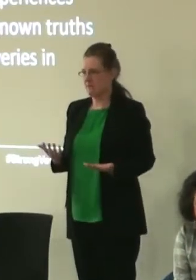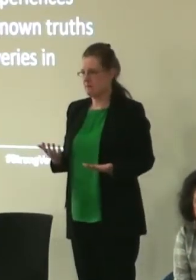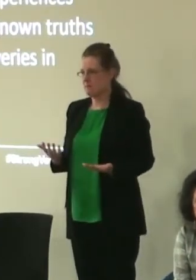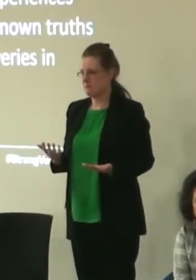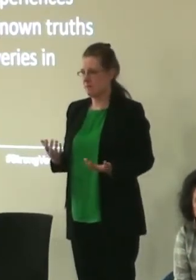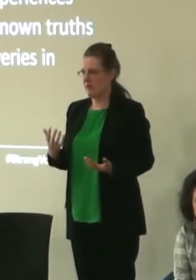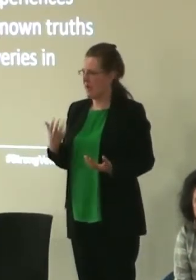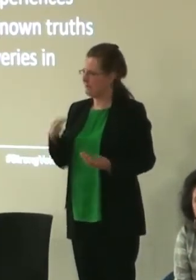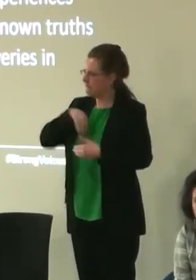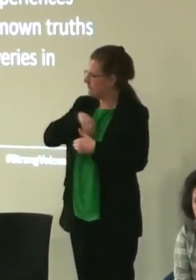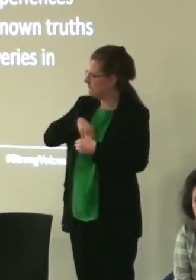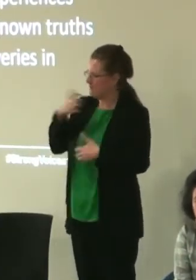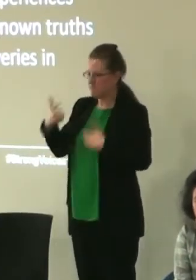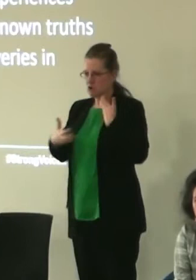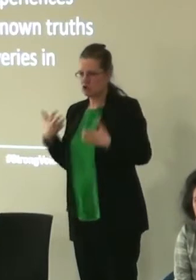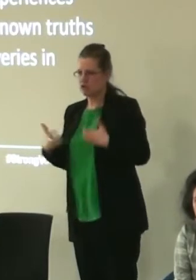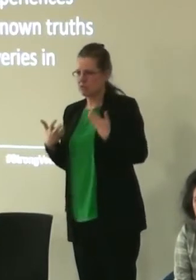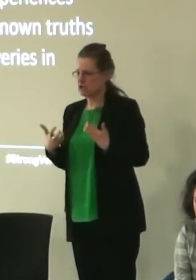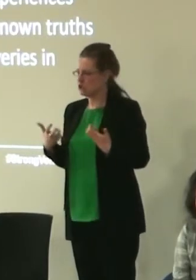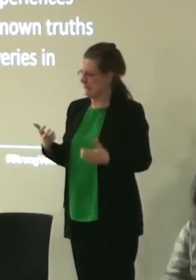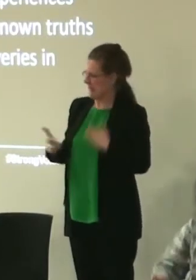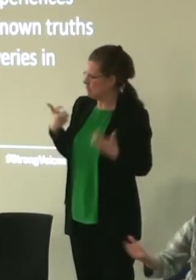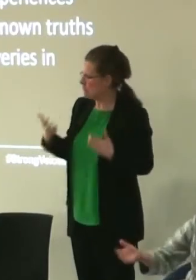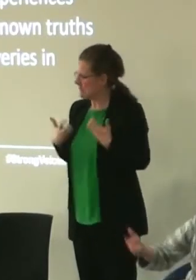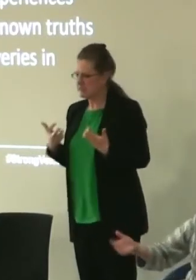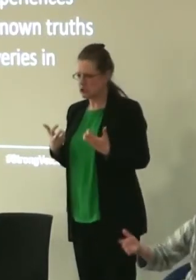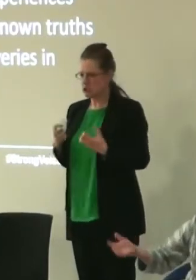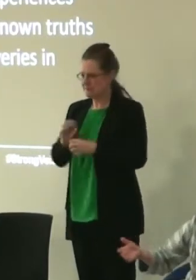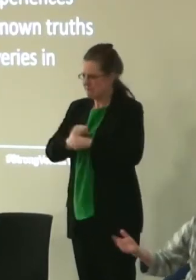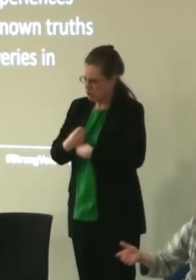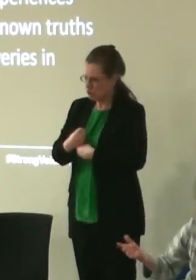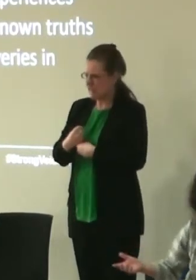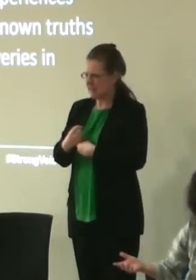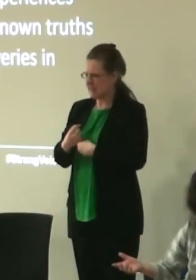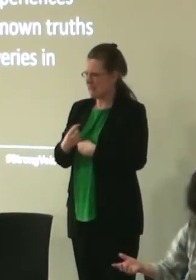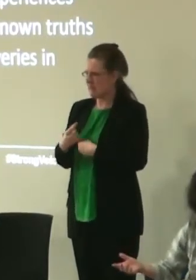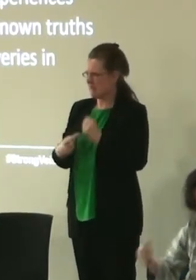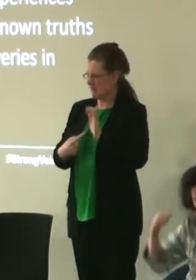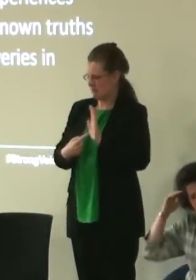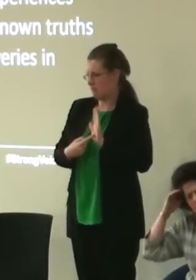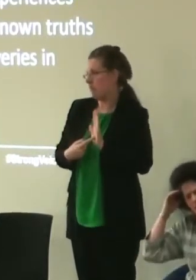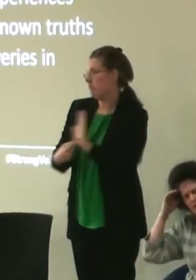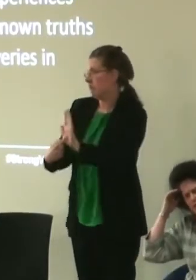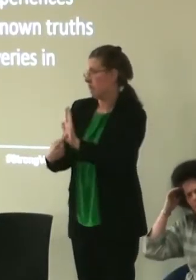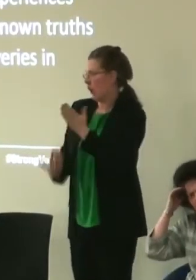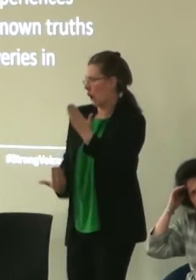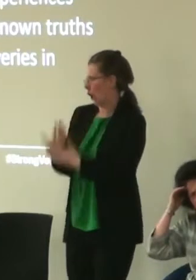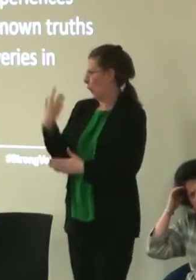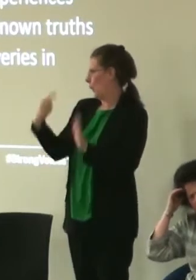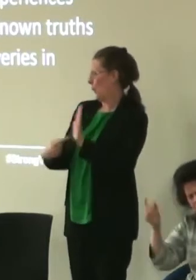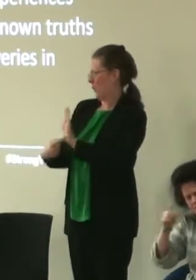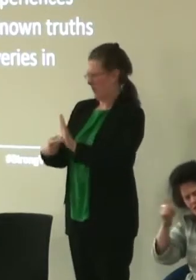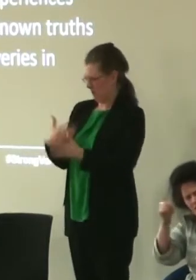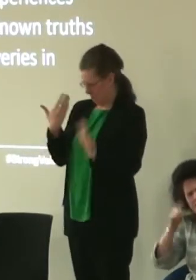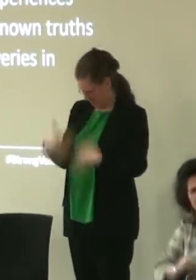of frustration or the sense of irritation that something is being presented as new when in fact you know we were doing it a hundred